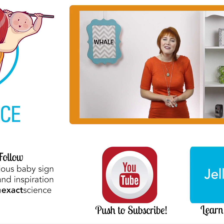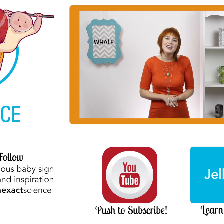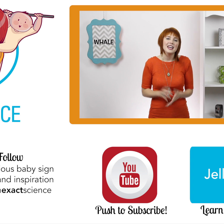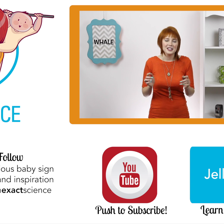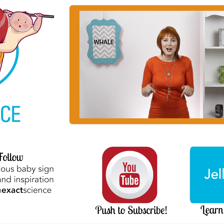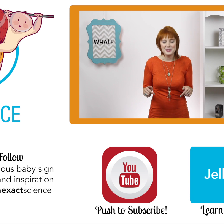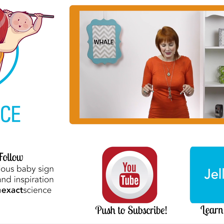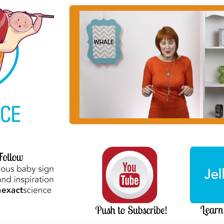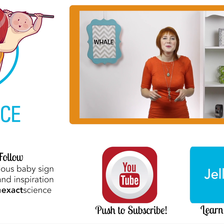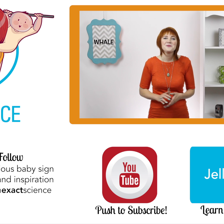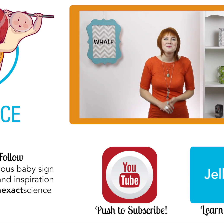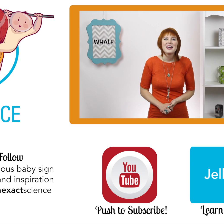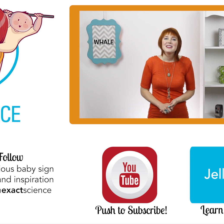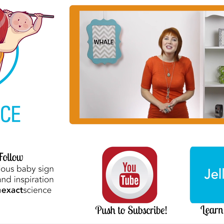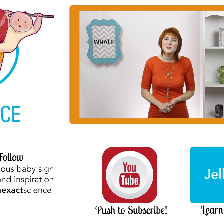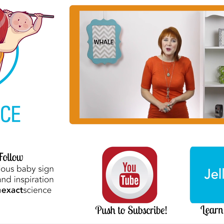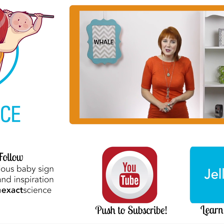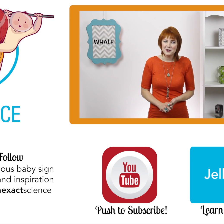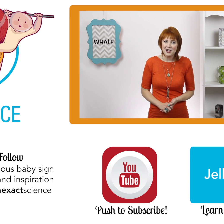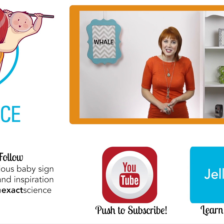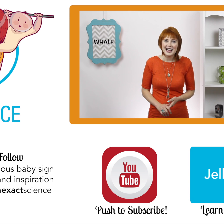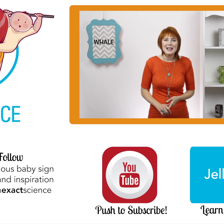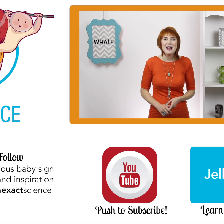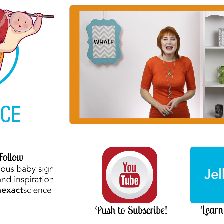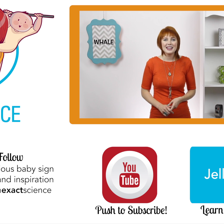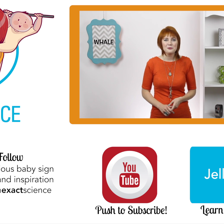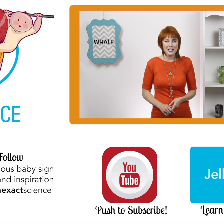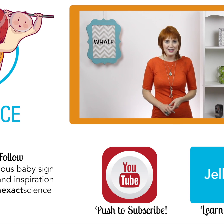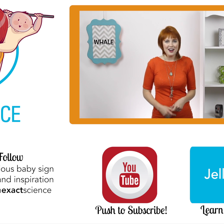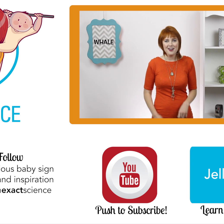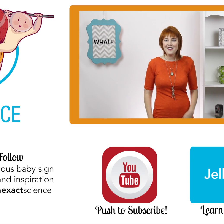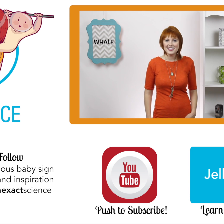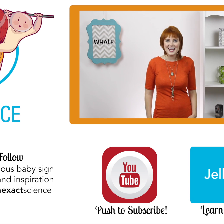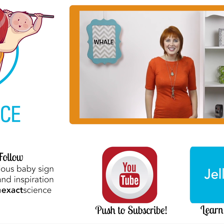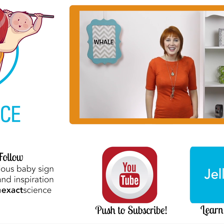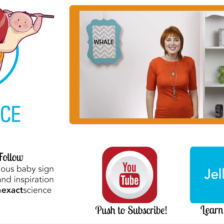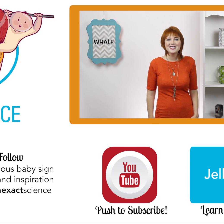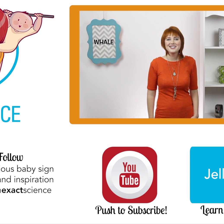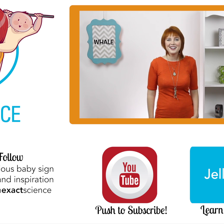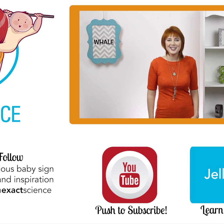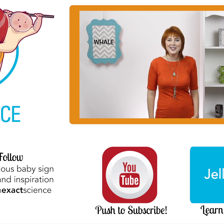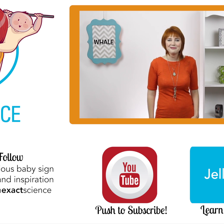have in the comments below. Thank you so much for watching. I'm Adelaide with NotAnExactScience.com.